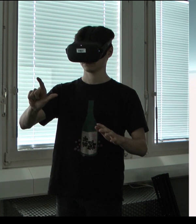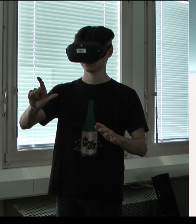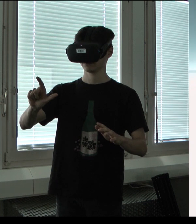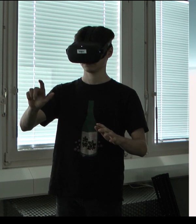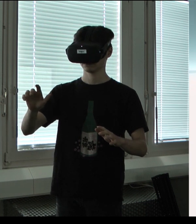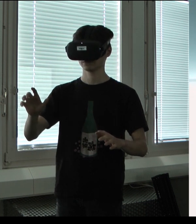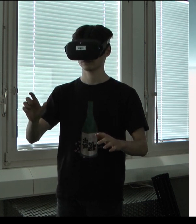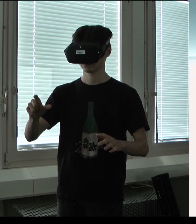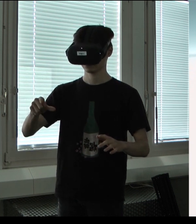hand sign gets loaded.